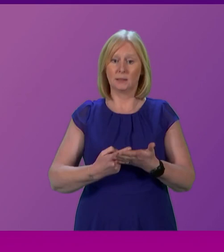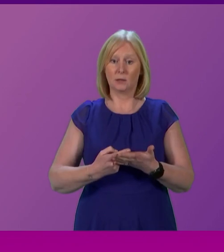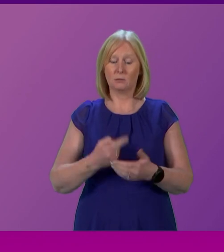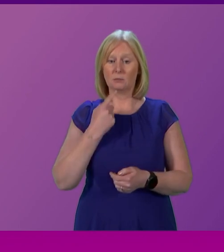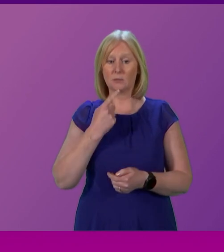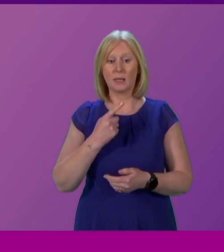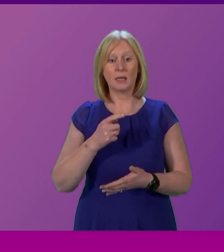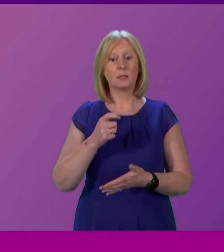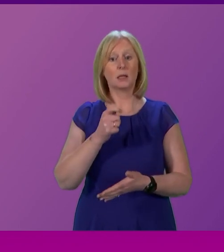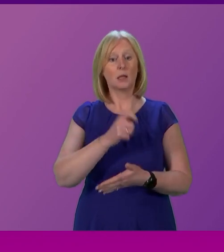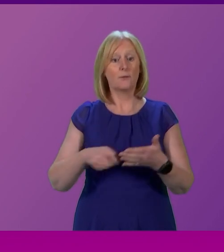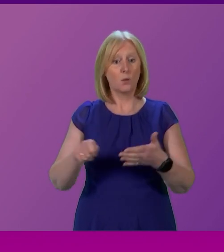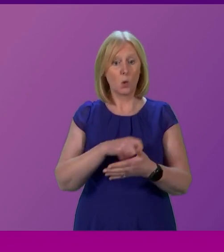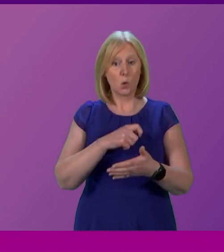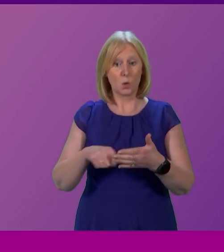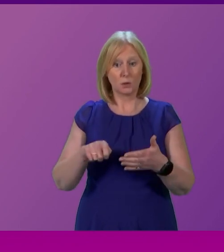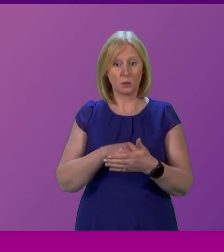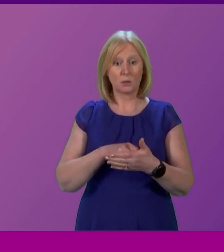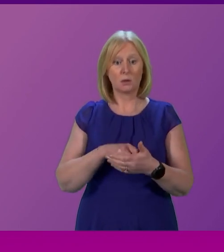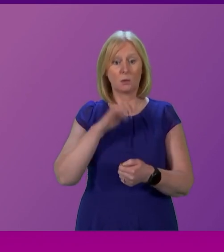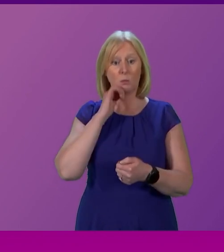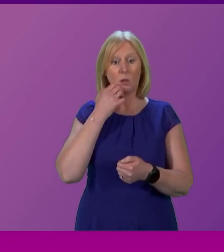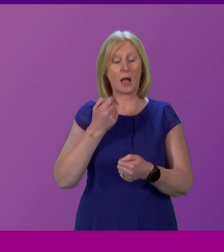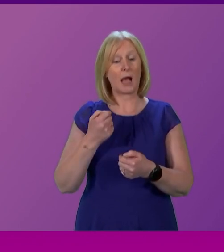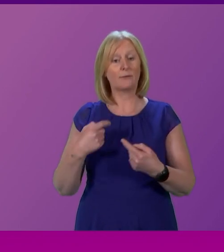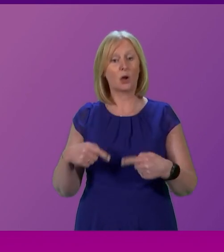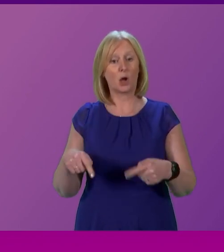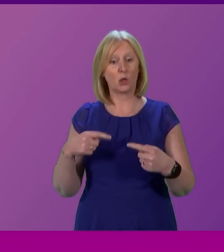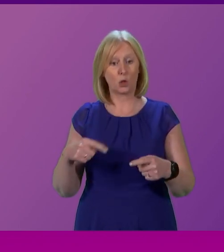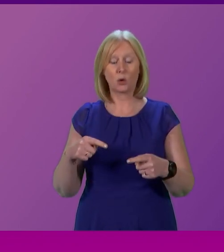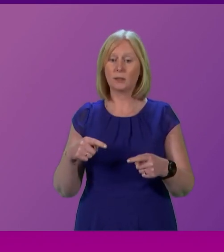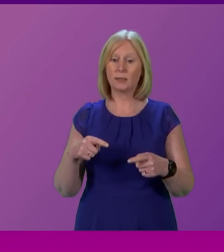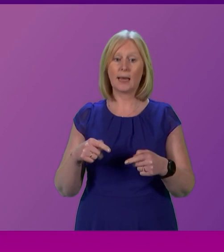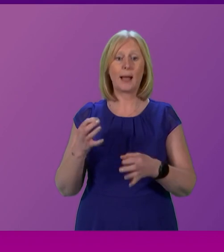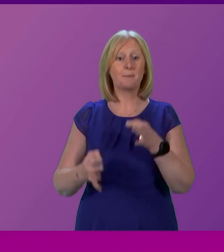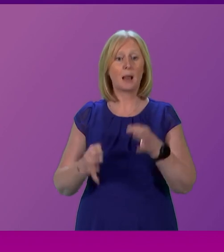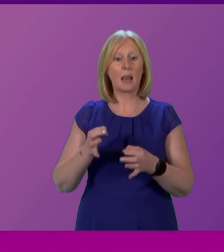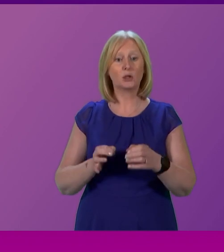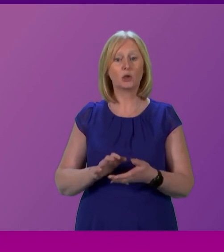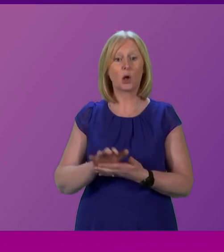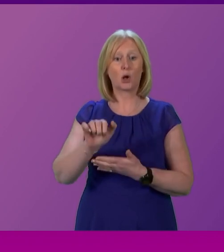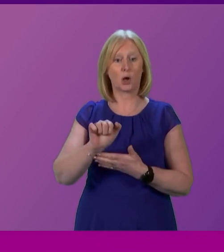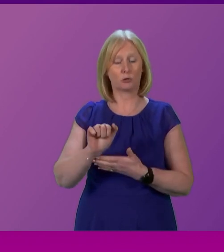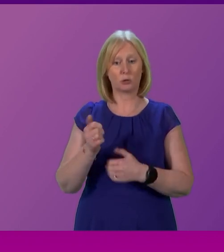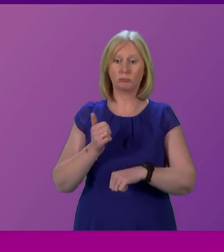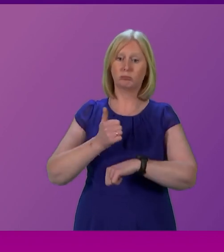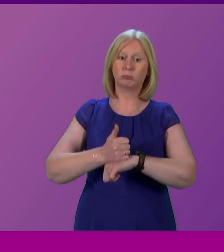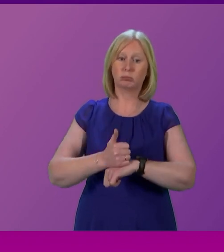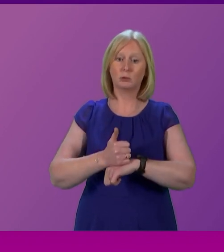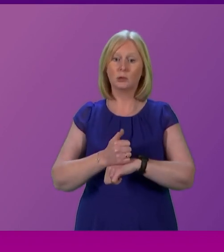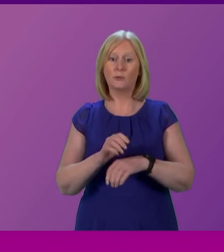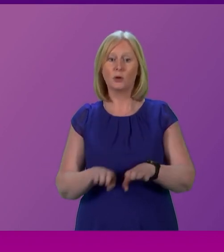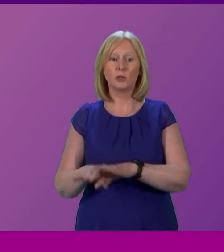an independence referendum would possess the authority in a constitution and political culture founded upon democracy of a democratic